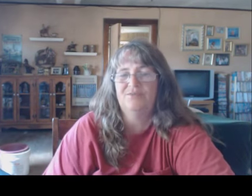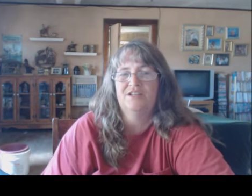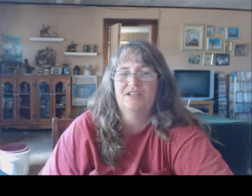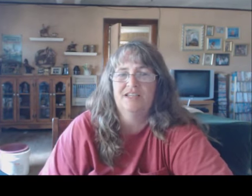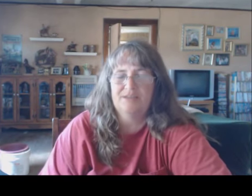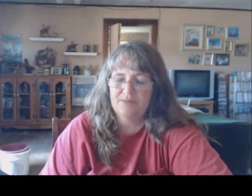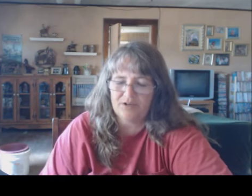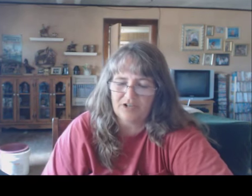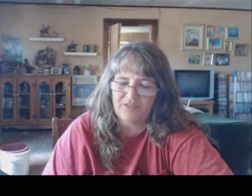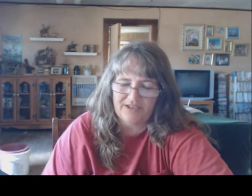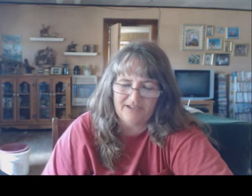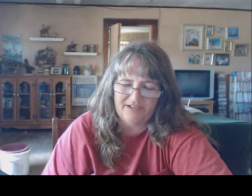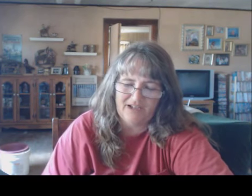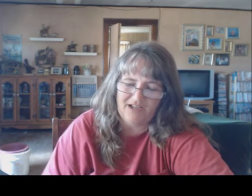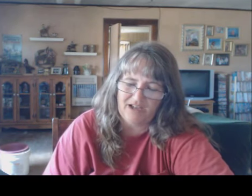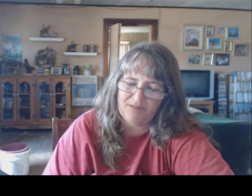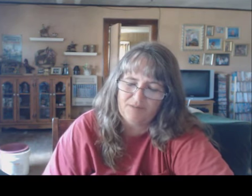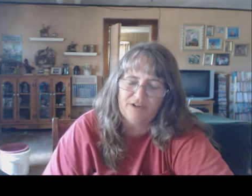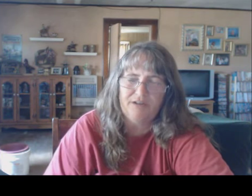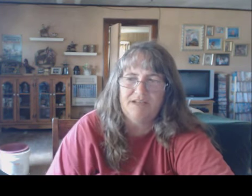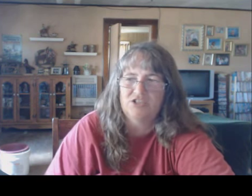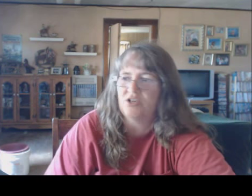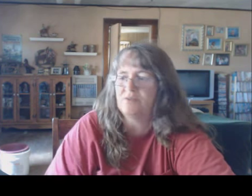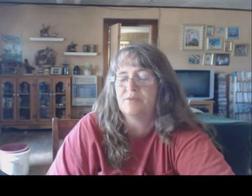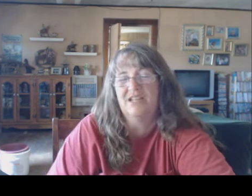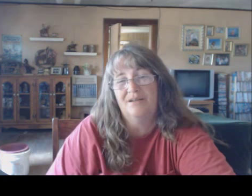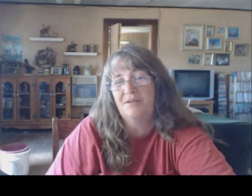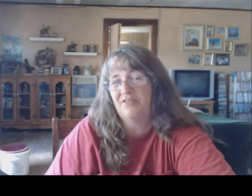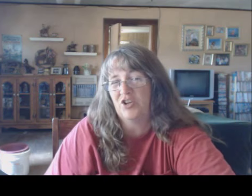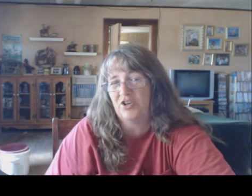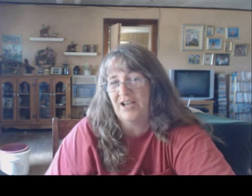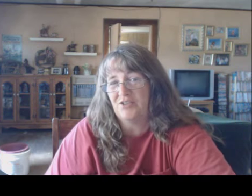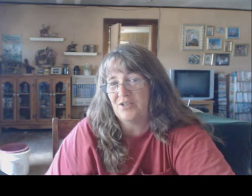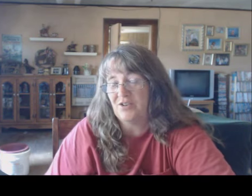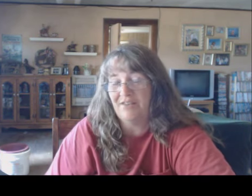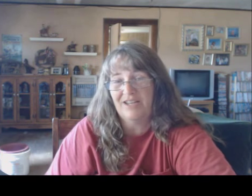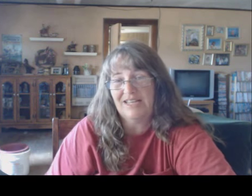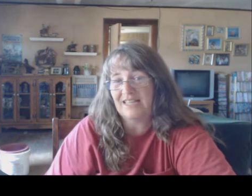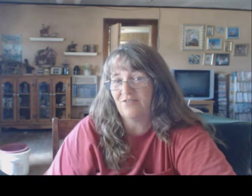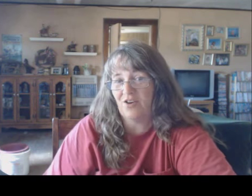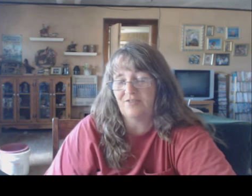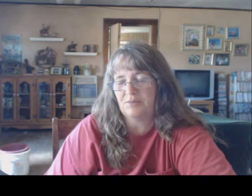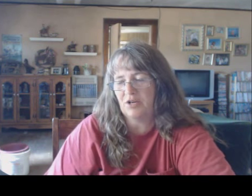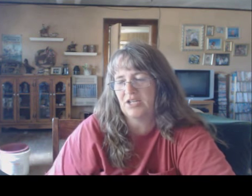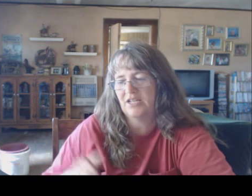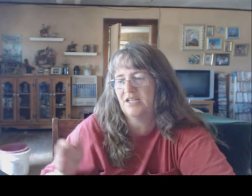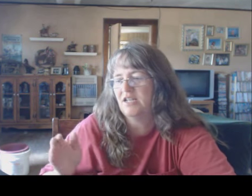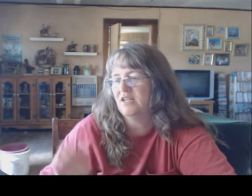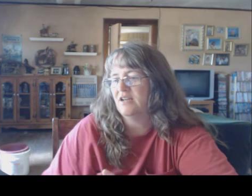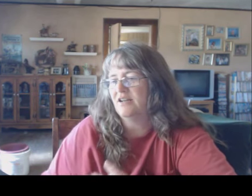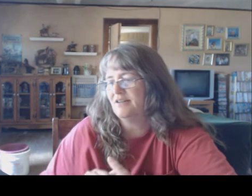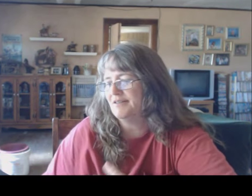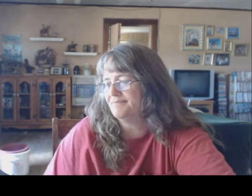he's been working on that i've been working on my soaps but none of them have cured out so i don't have anything for off to market um